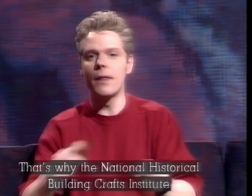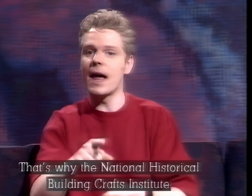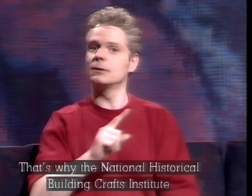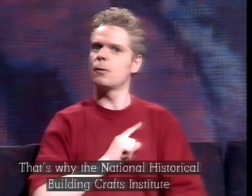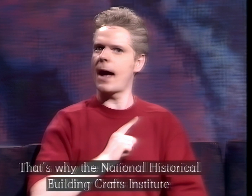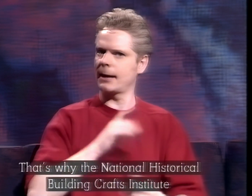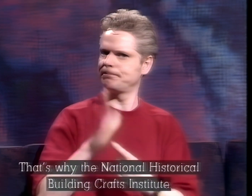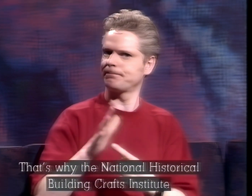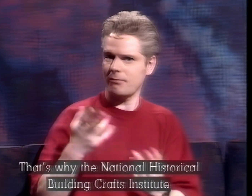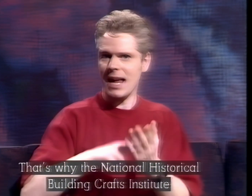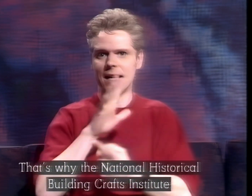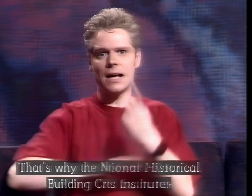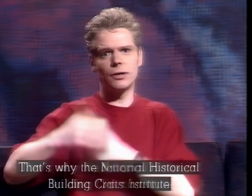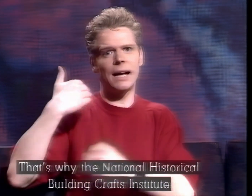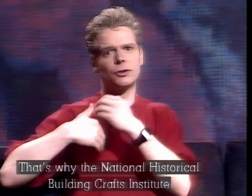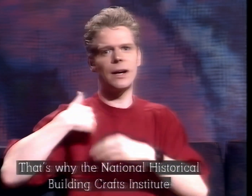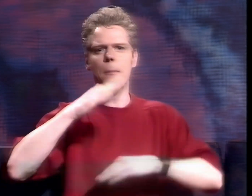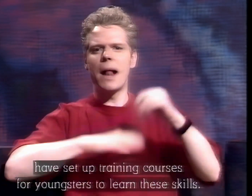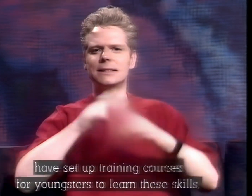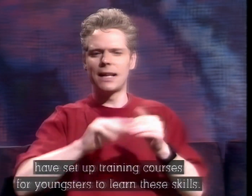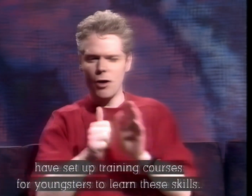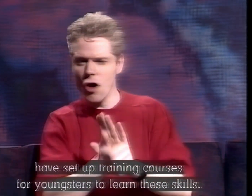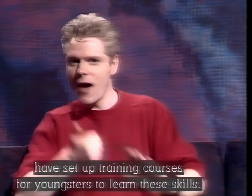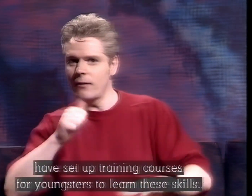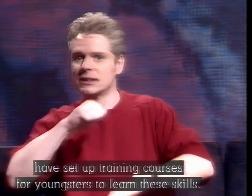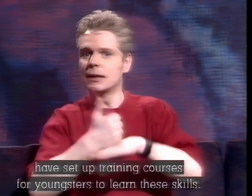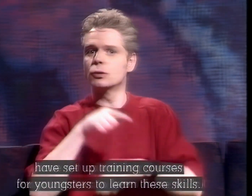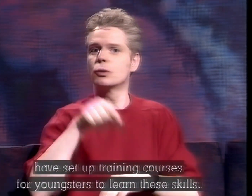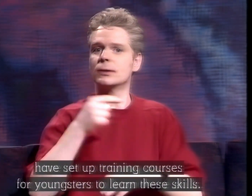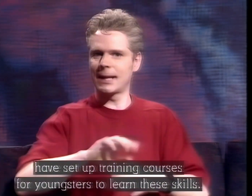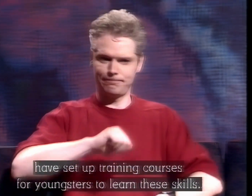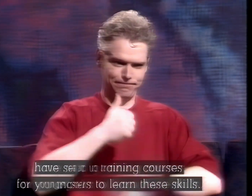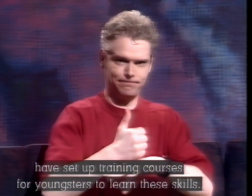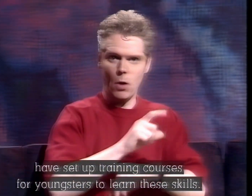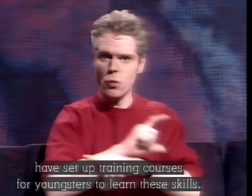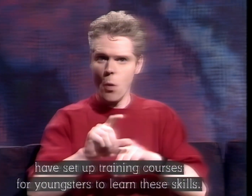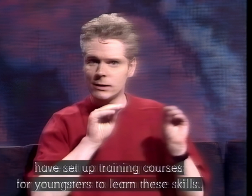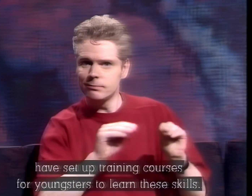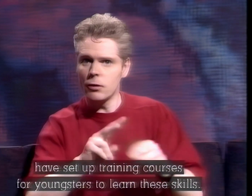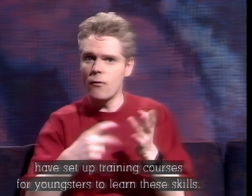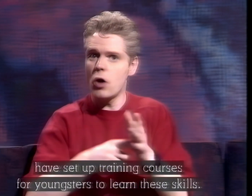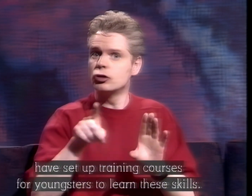That's why the National Historical Building Crafts Institute have set up training courses for youngsters to learn these skills,